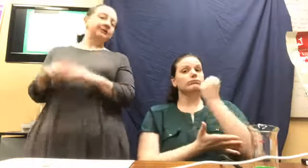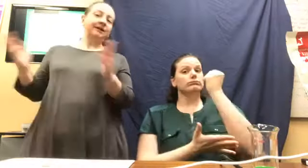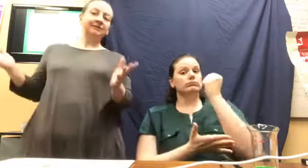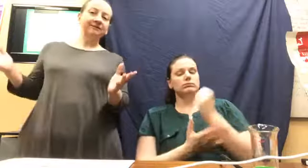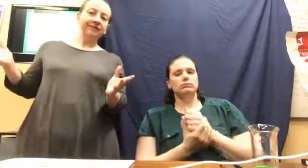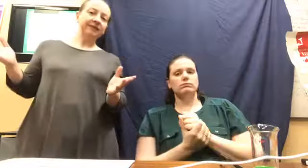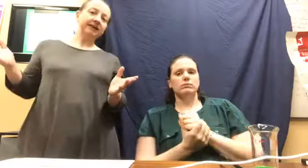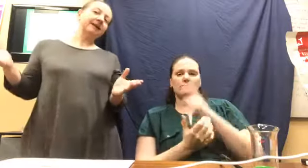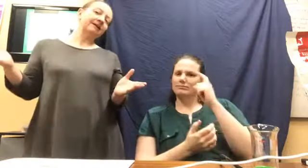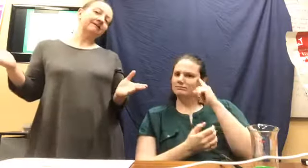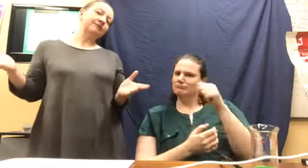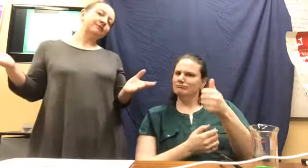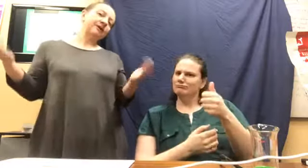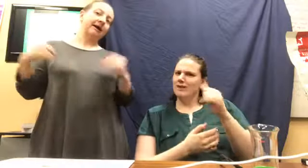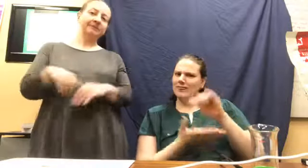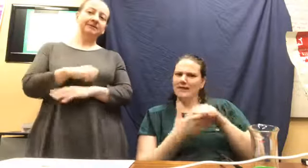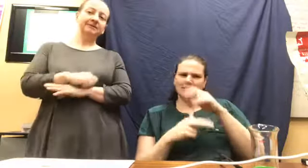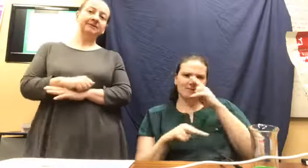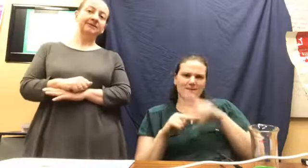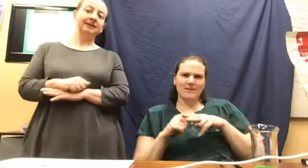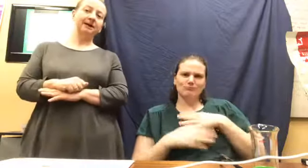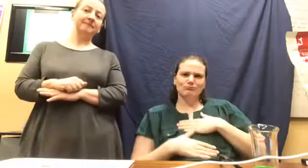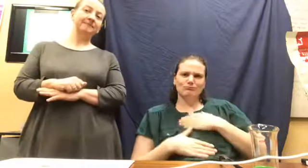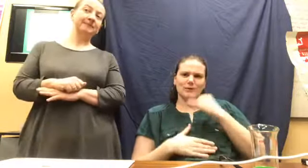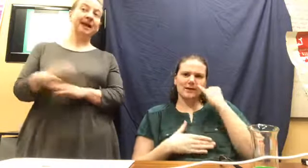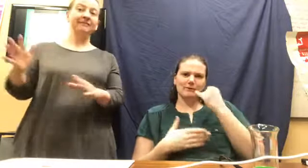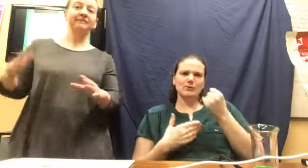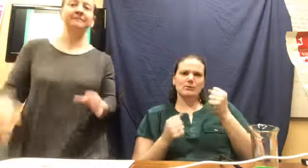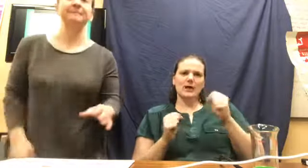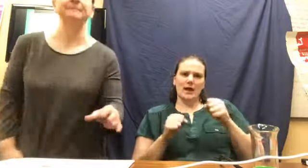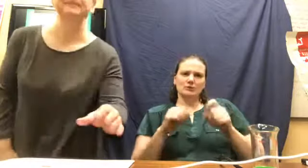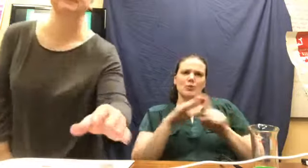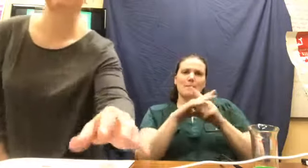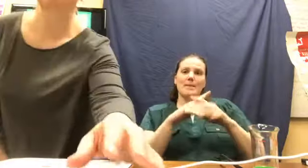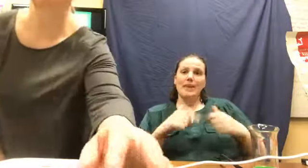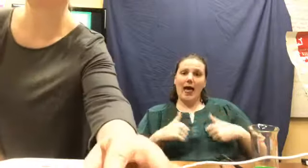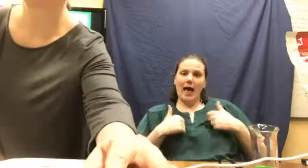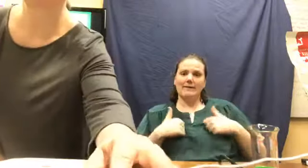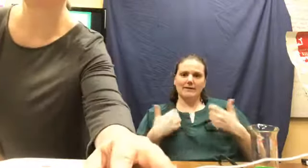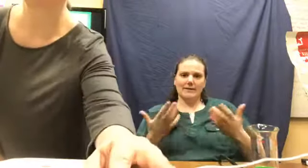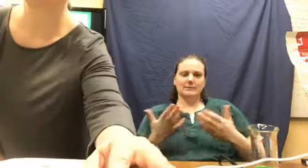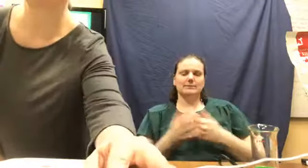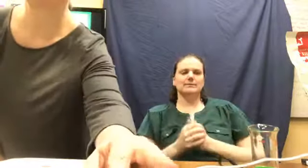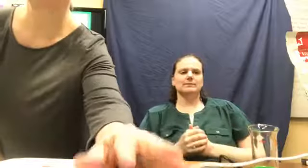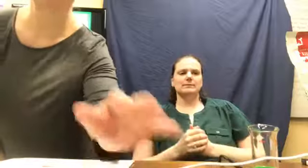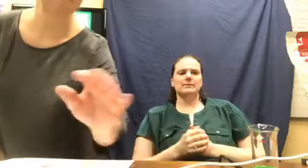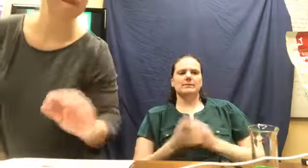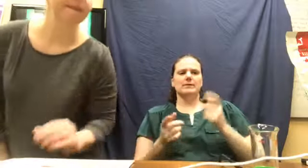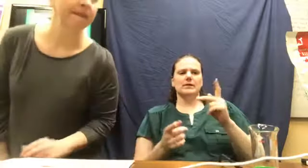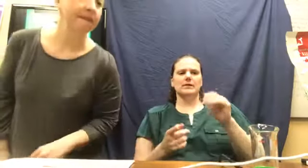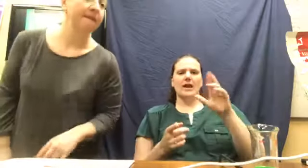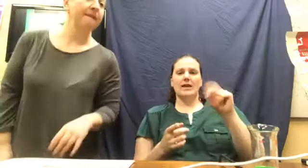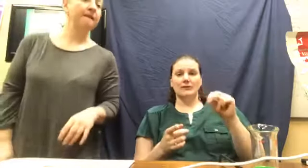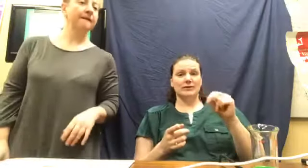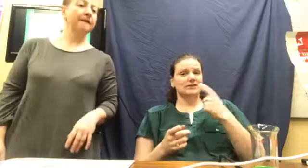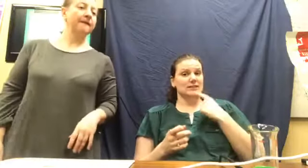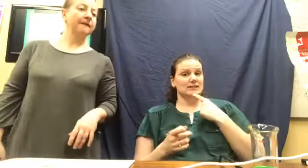so that's a fun thing if you happen to come live. Katherine said she is a member and Wendy